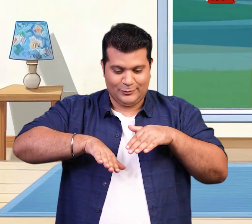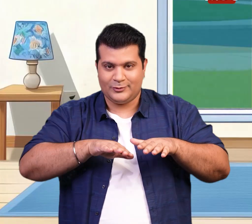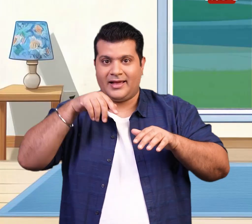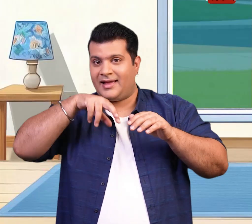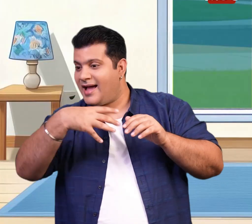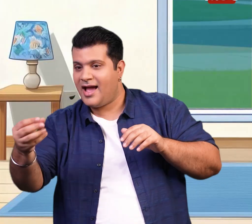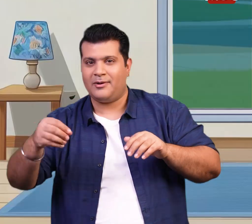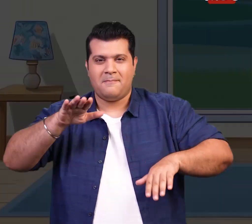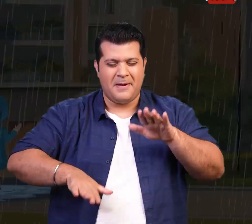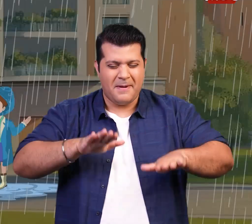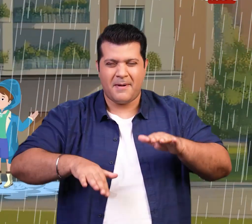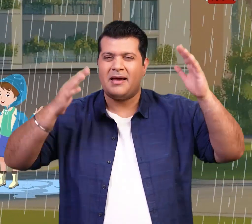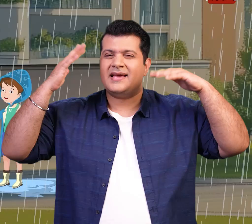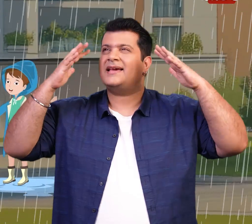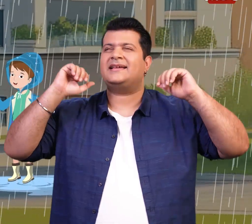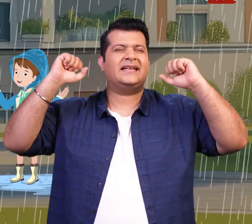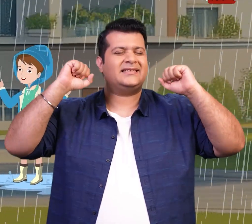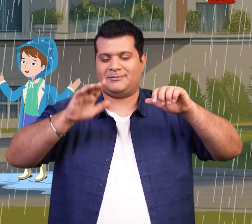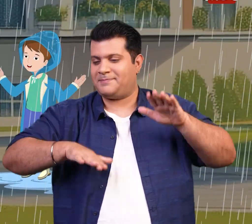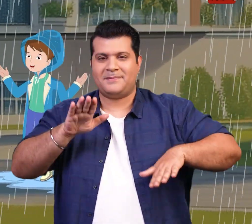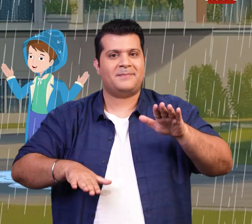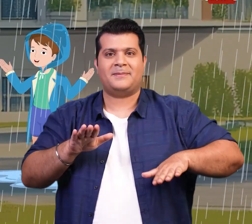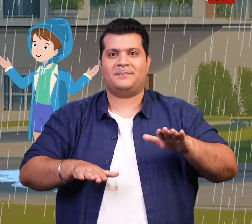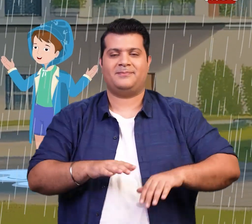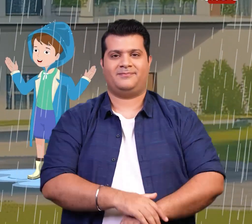raincoat, rushing outside to splash in puddles and laugh in the rain.